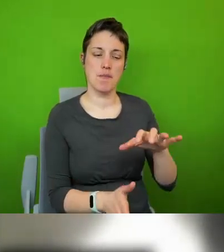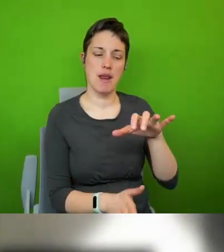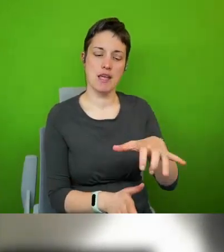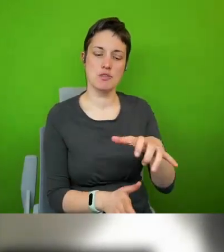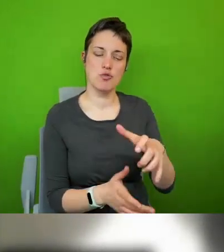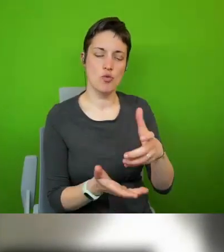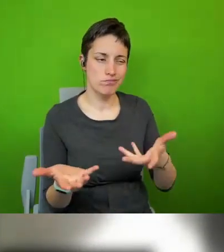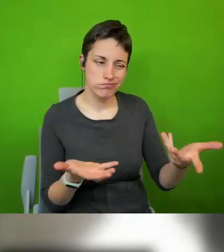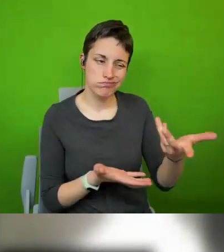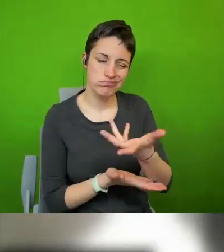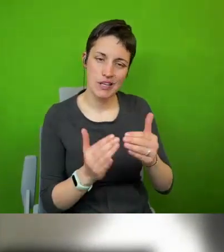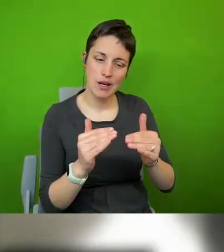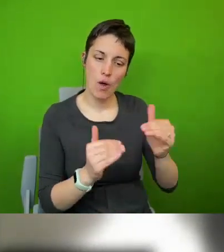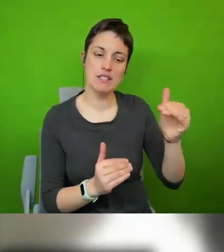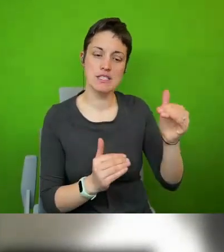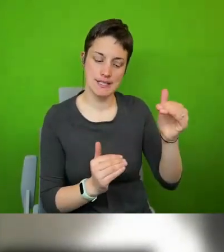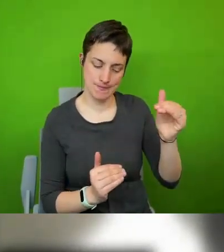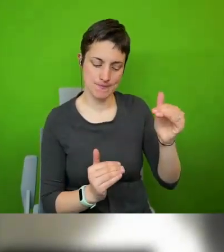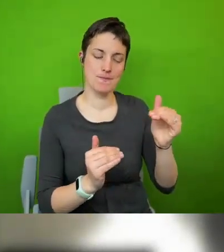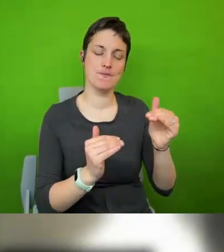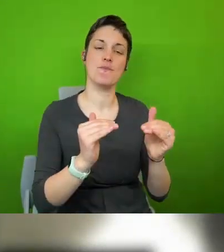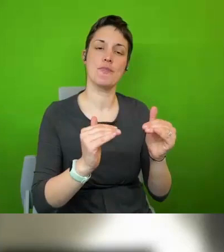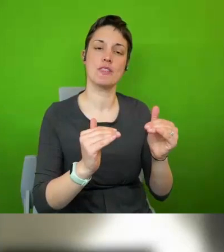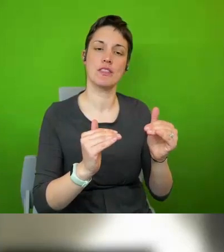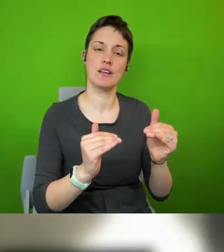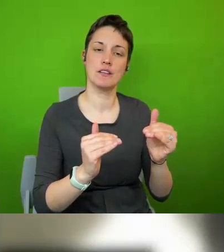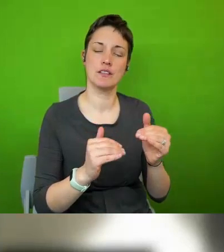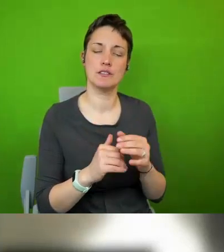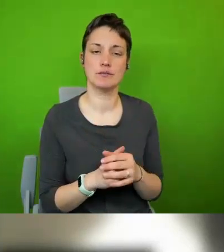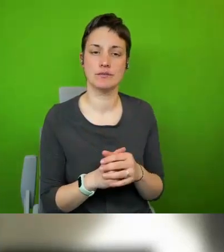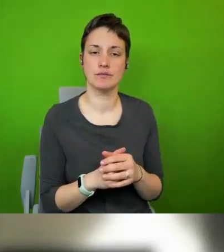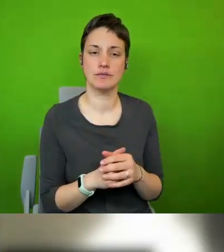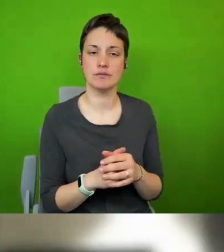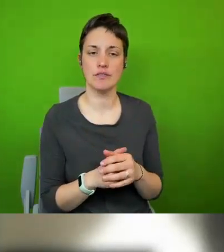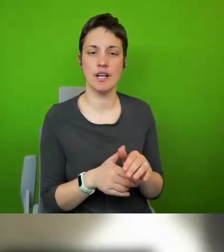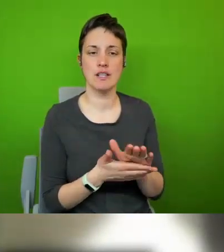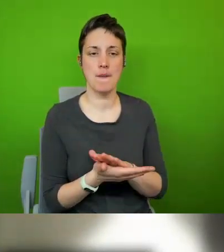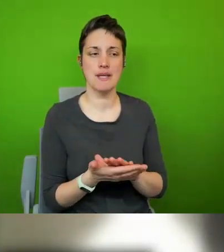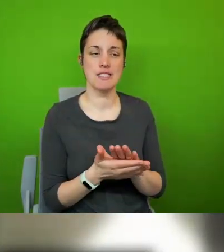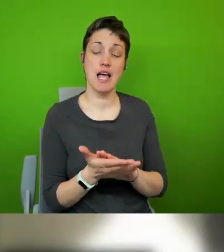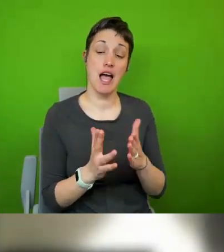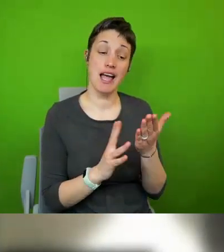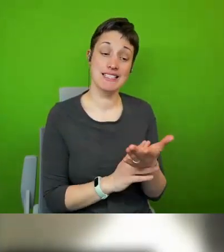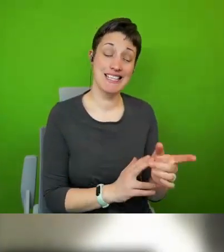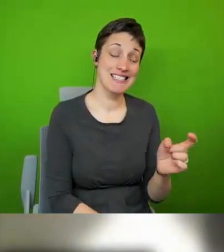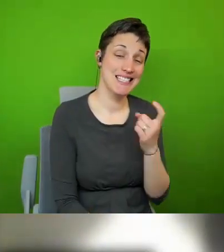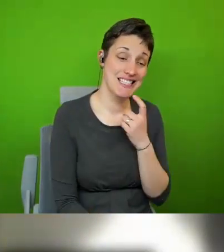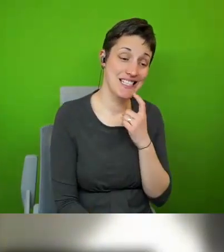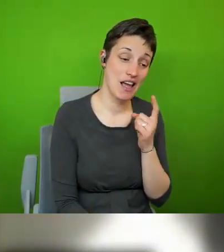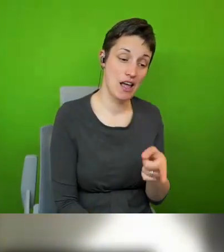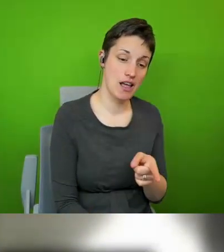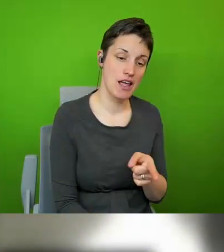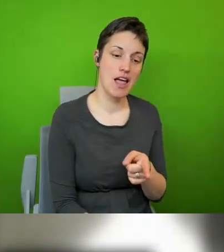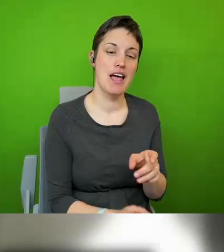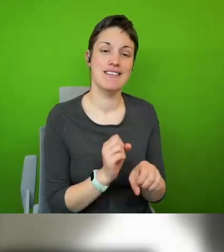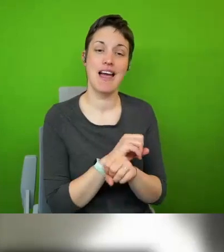situations um and which means both the access is easier and the output is